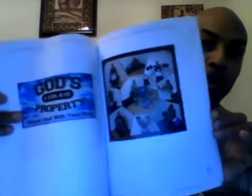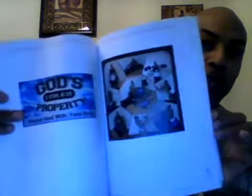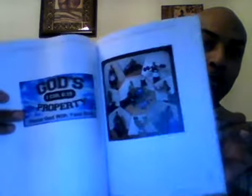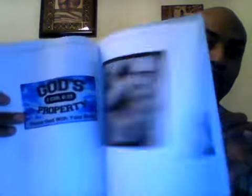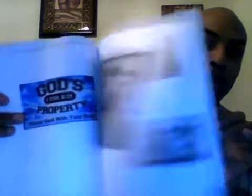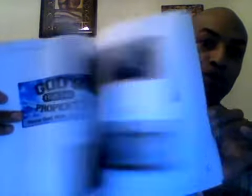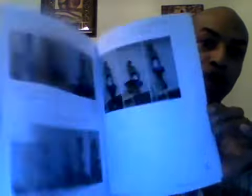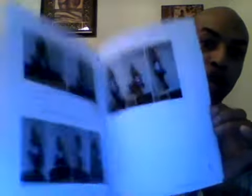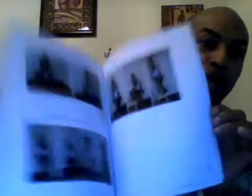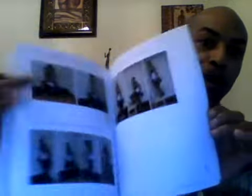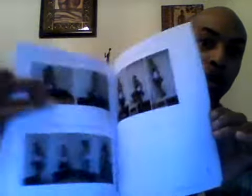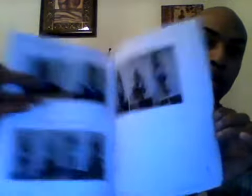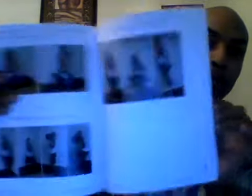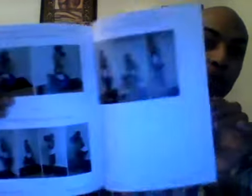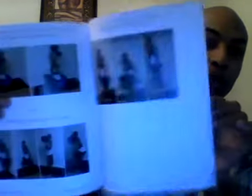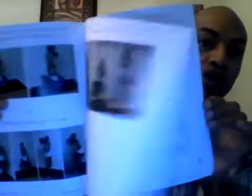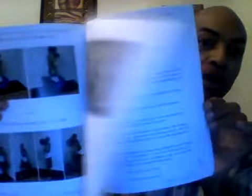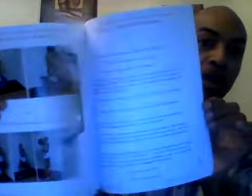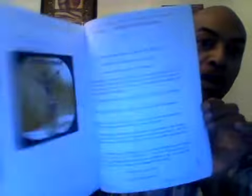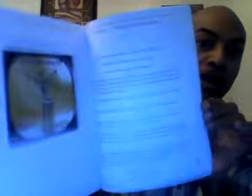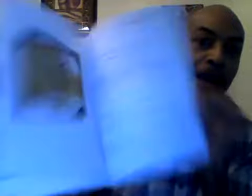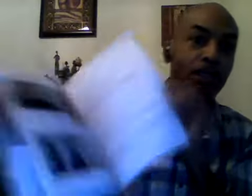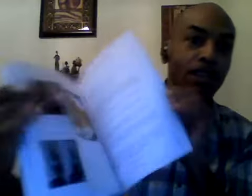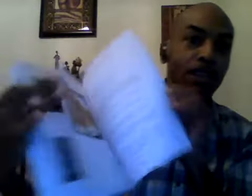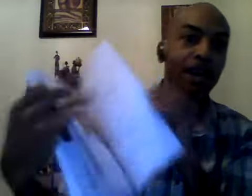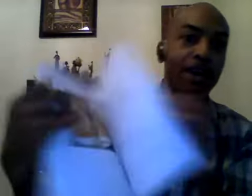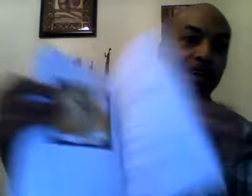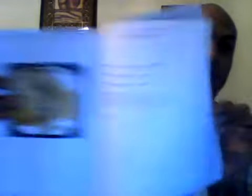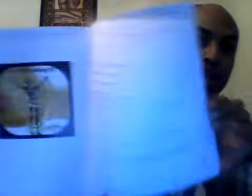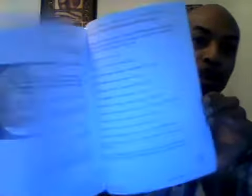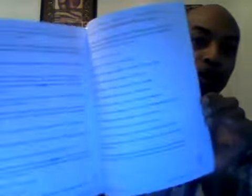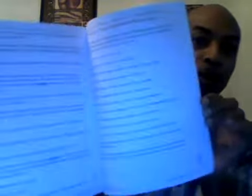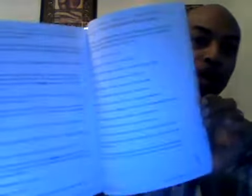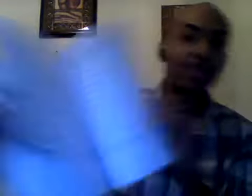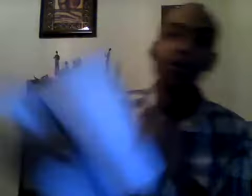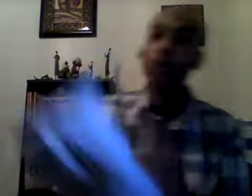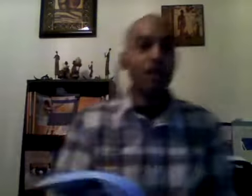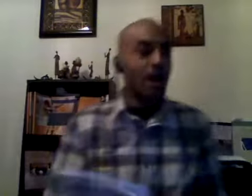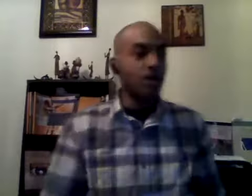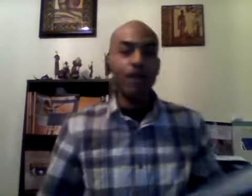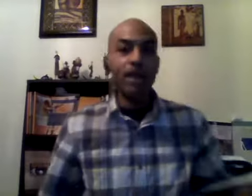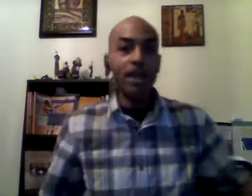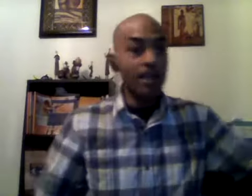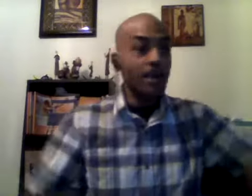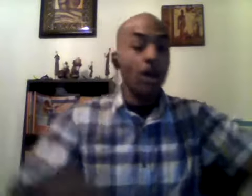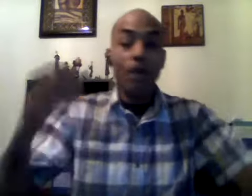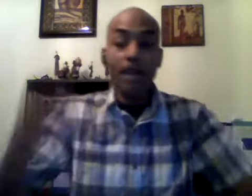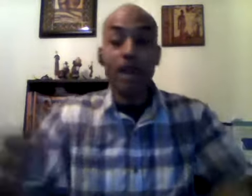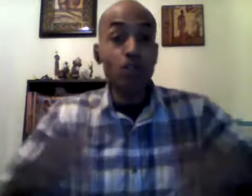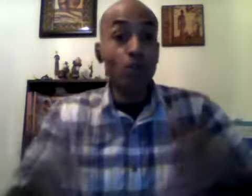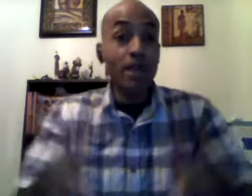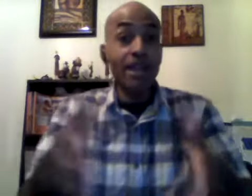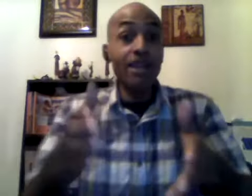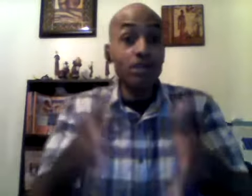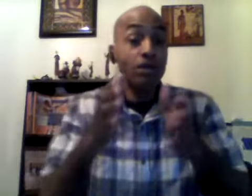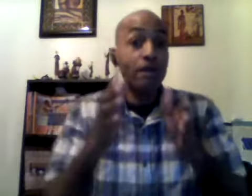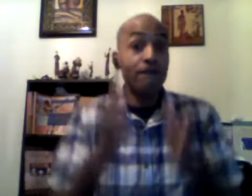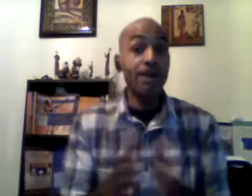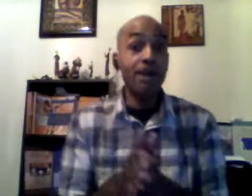home right here with it where you eat unhealthy at see we got the workouts right here we are we need to develop